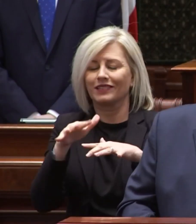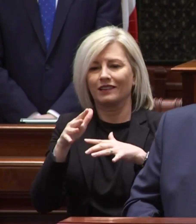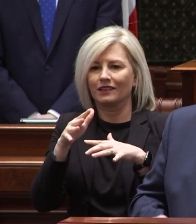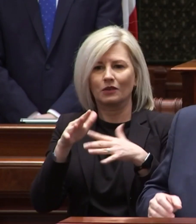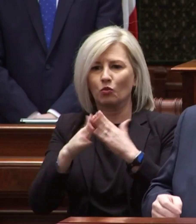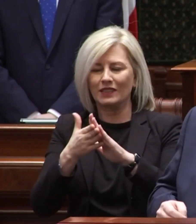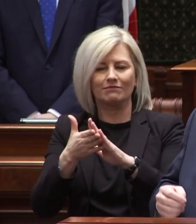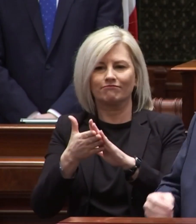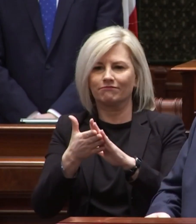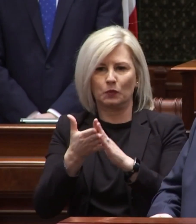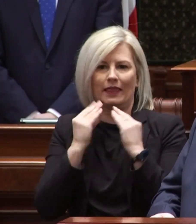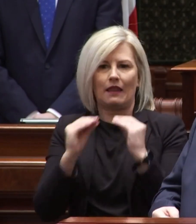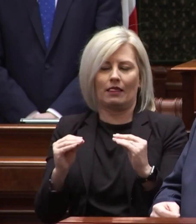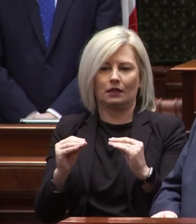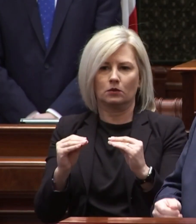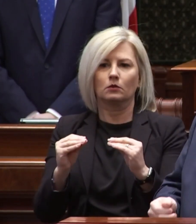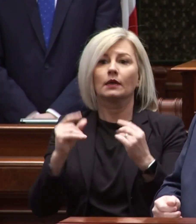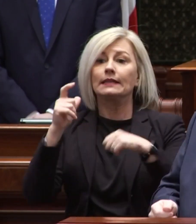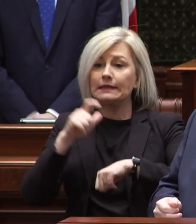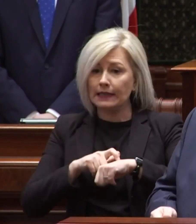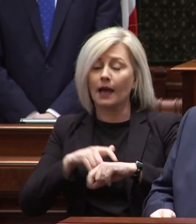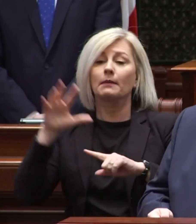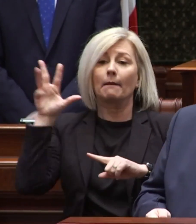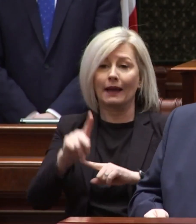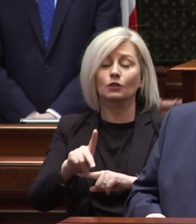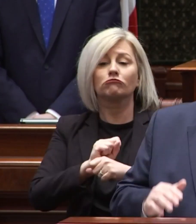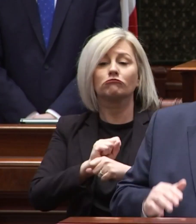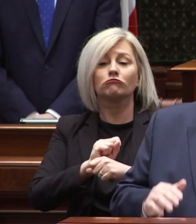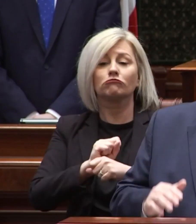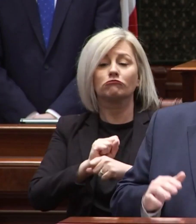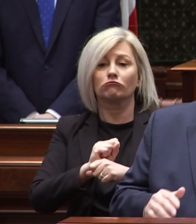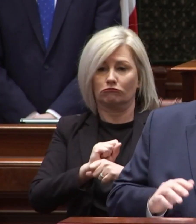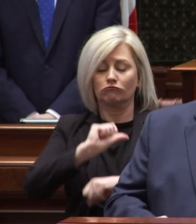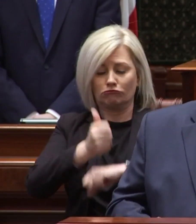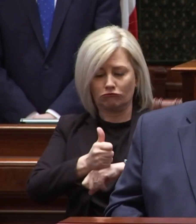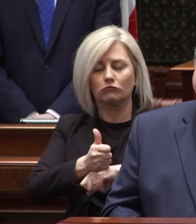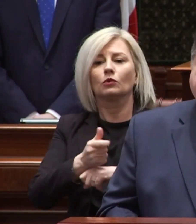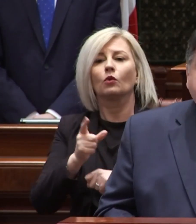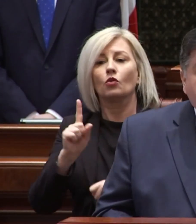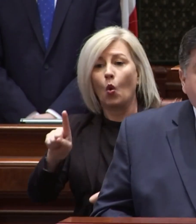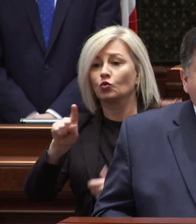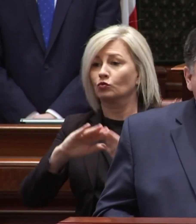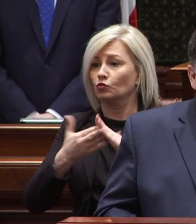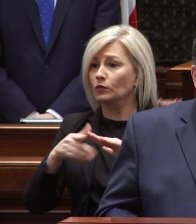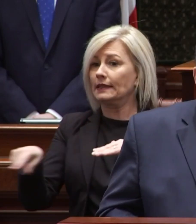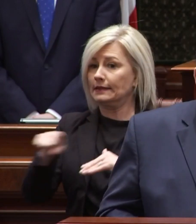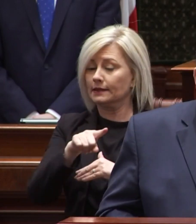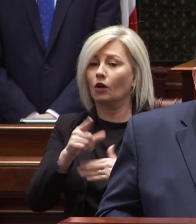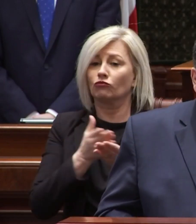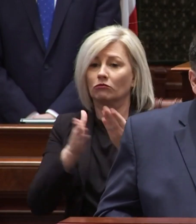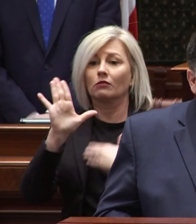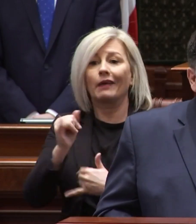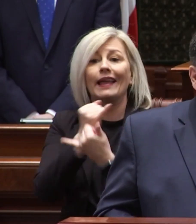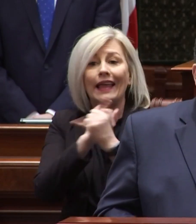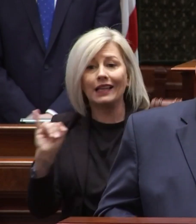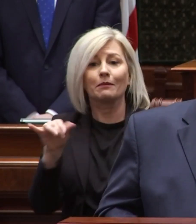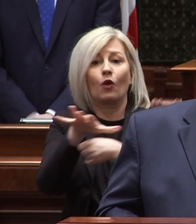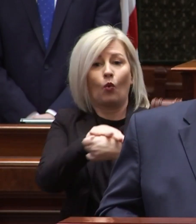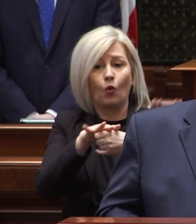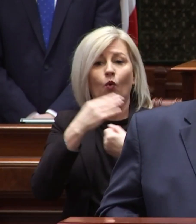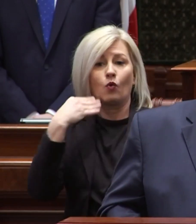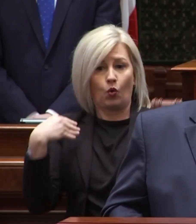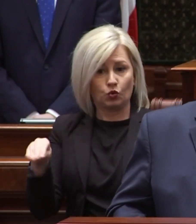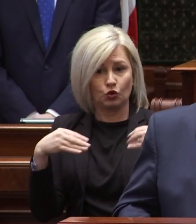it's time we return to a tried and true model one where those communities are served by independent local